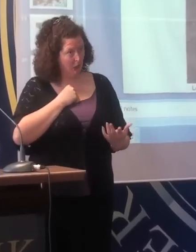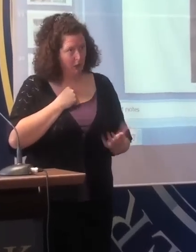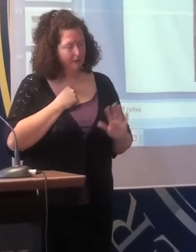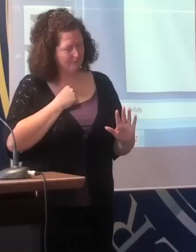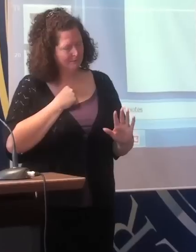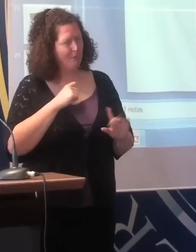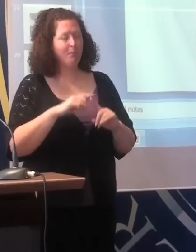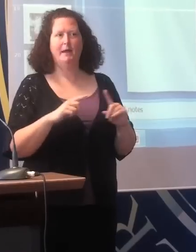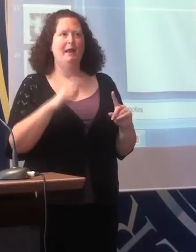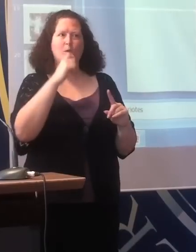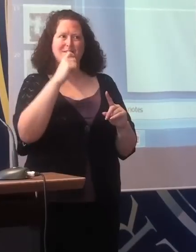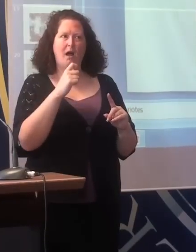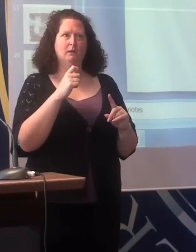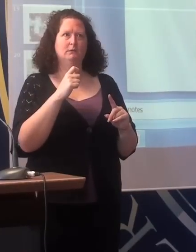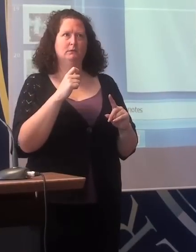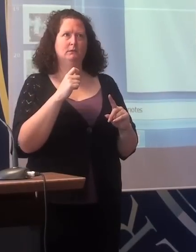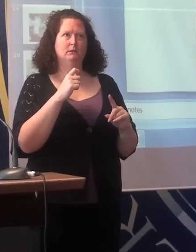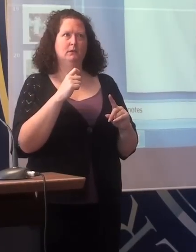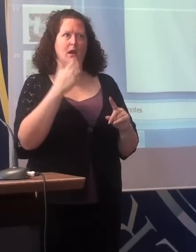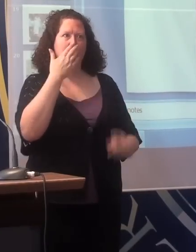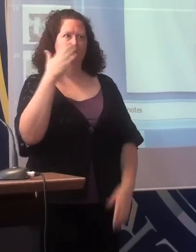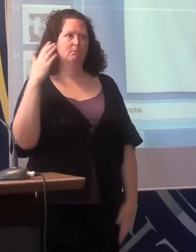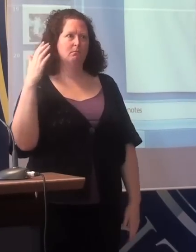course, particularly grey.